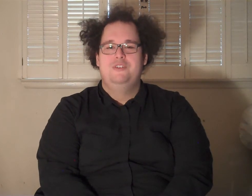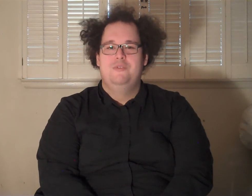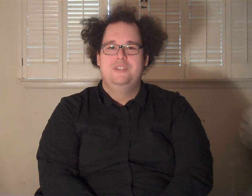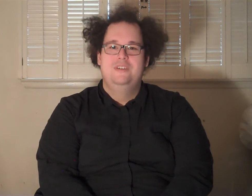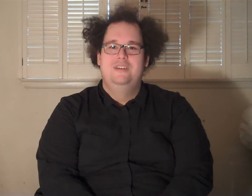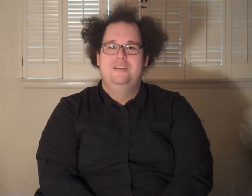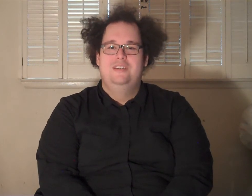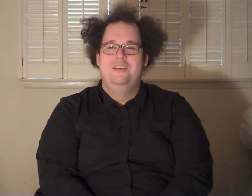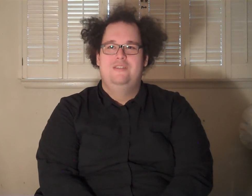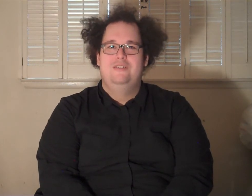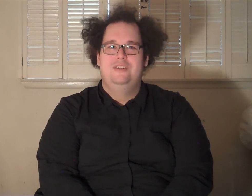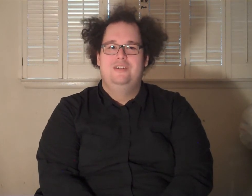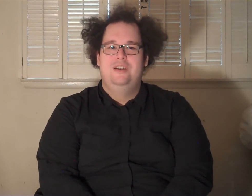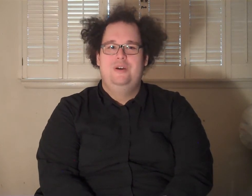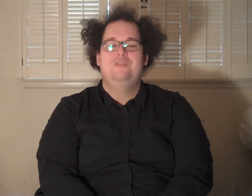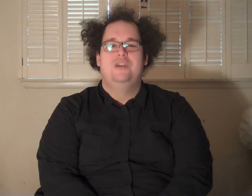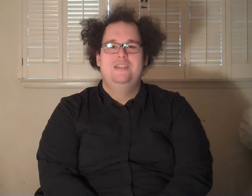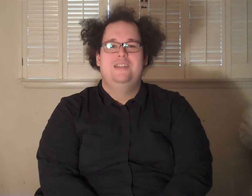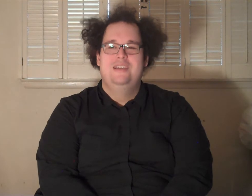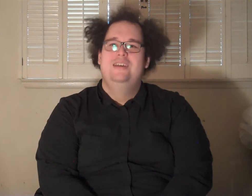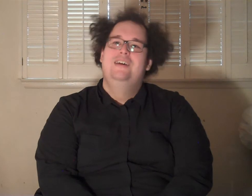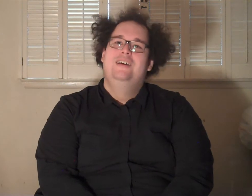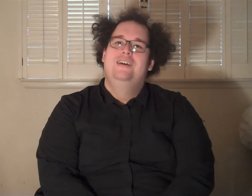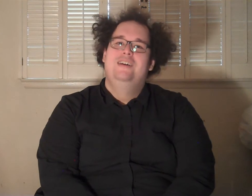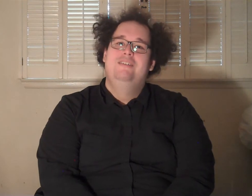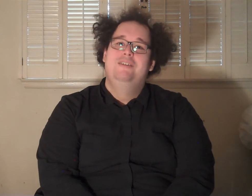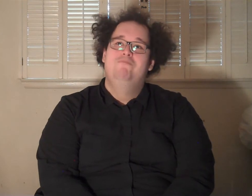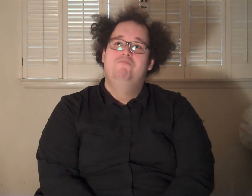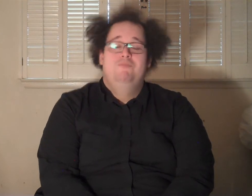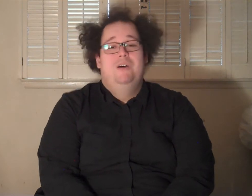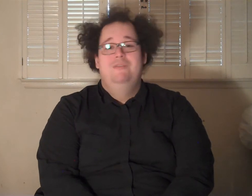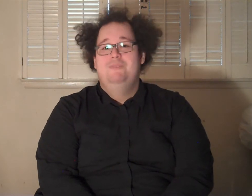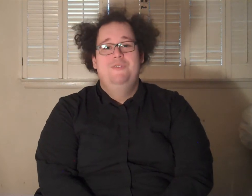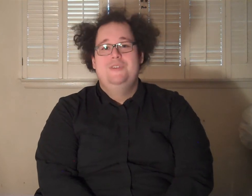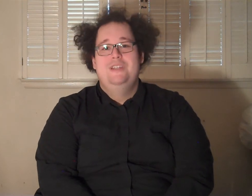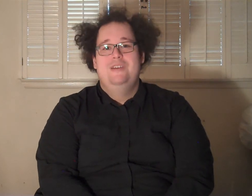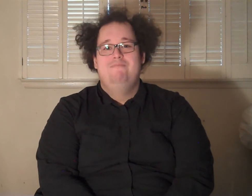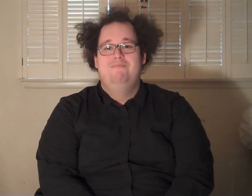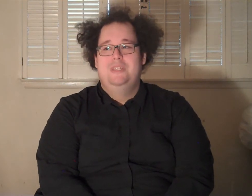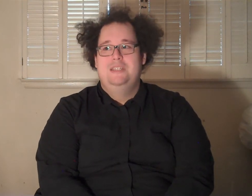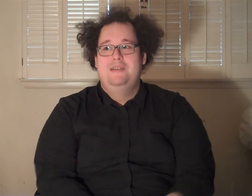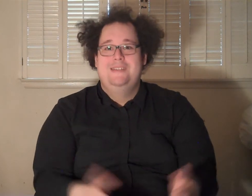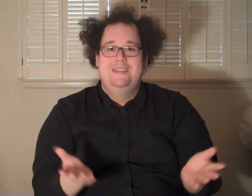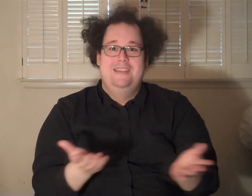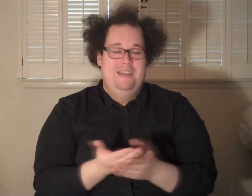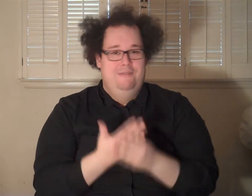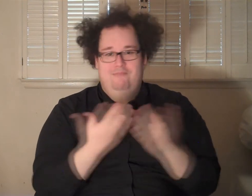Avenger movies. I think Ultron, he's in it. But, oh, this movie was good. All right. There's nothing much I can say. It was